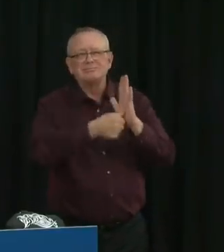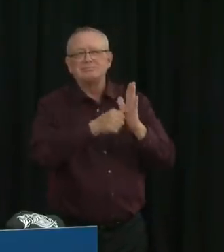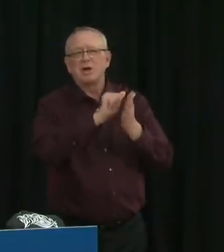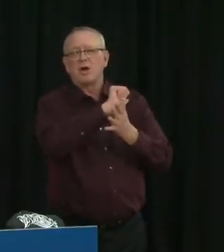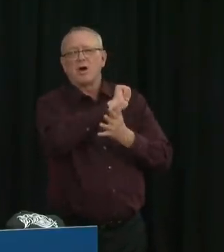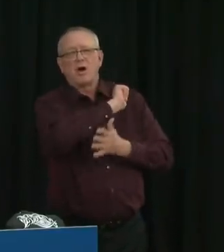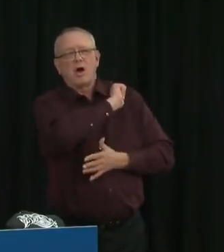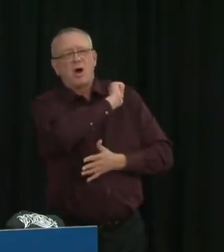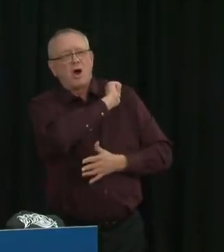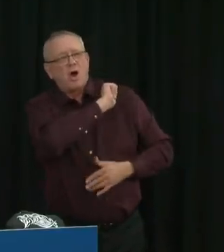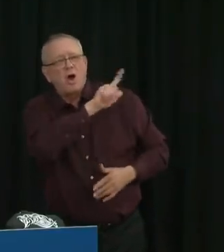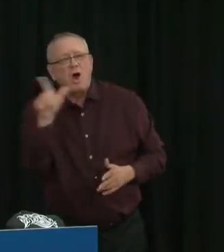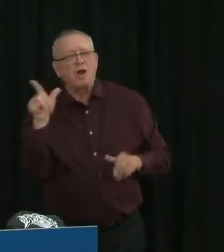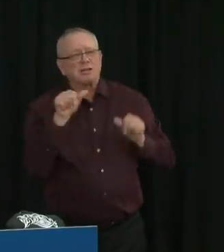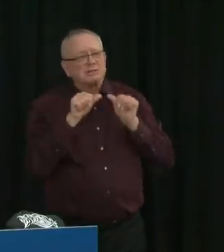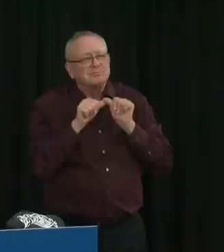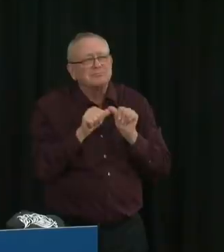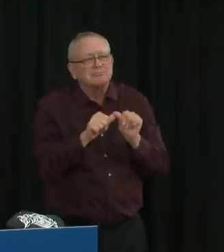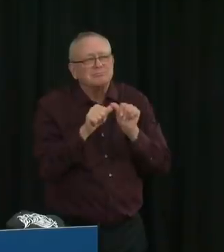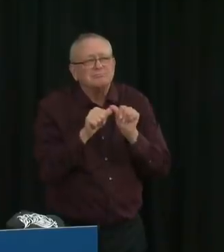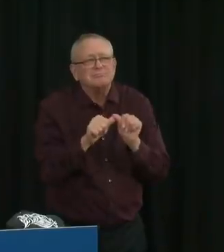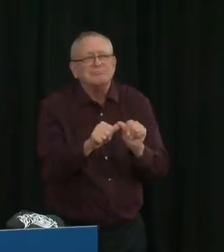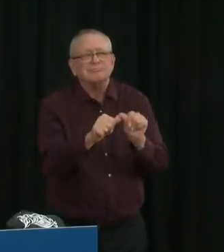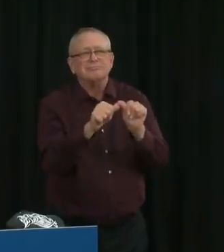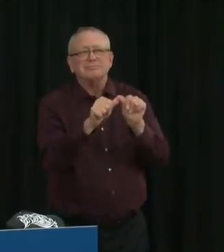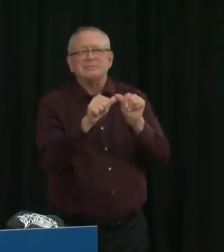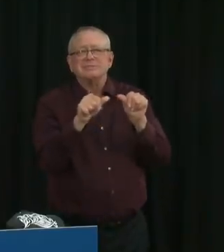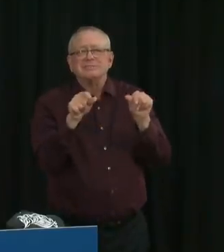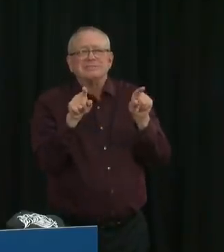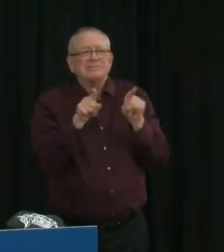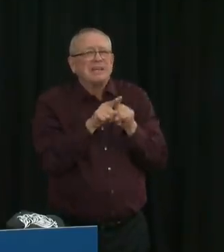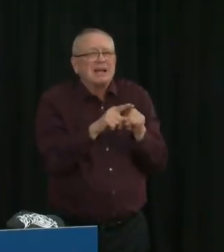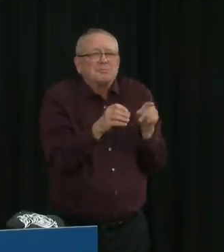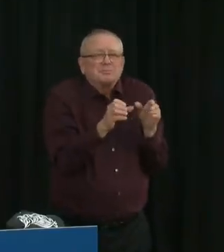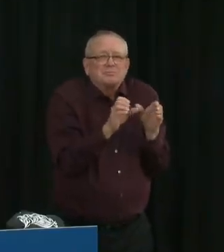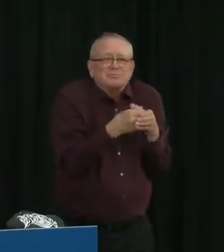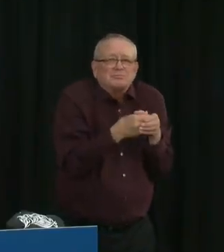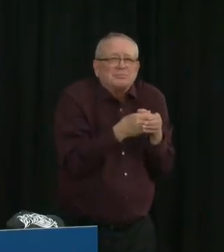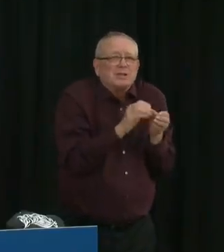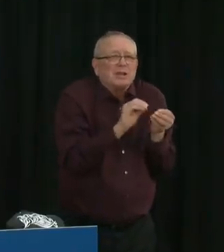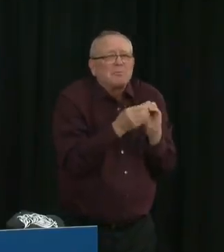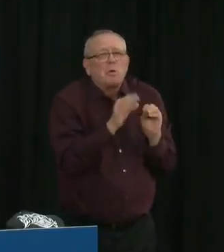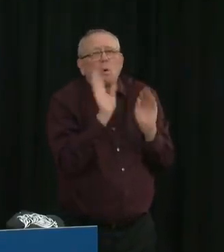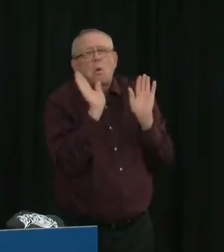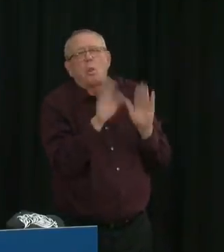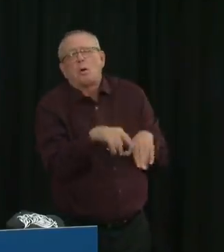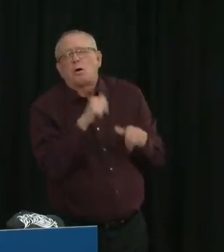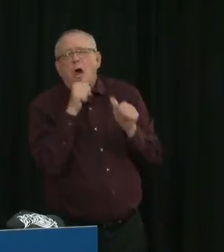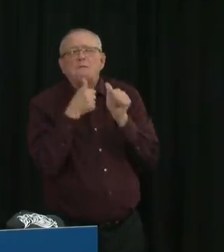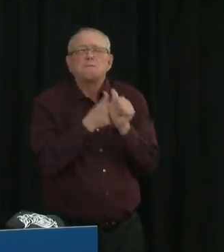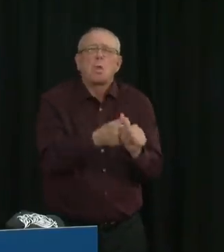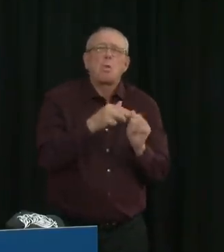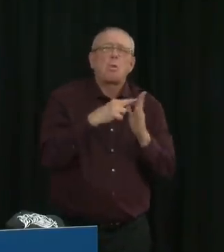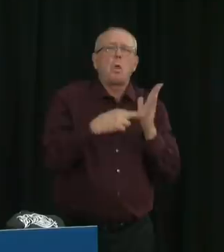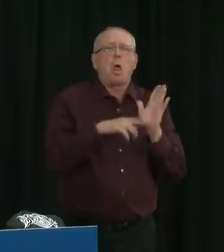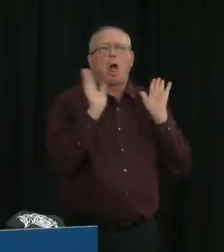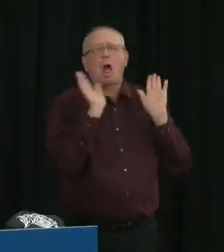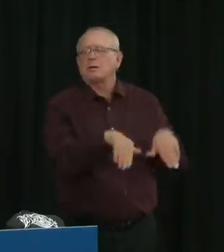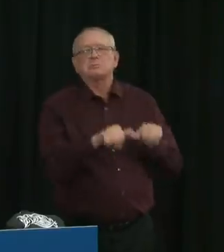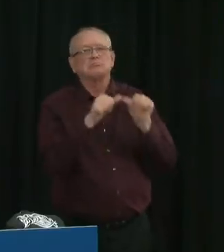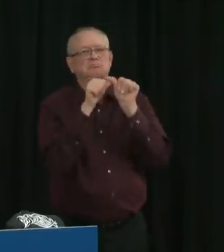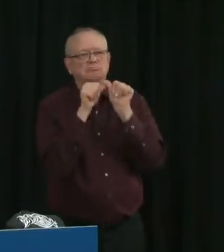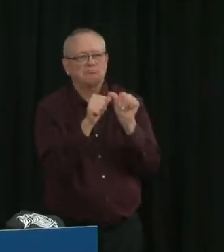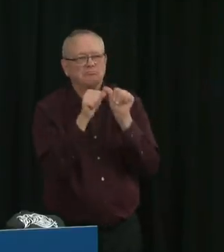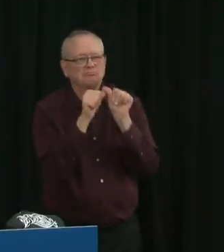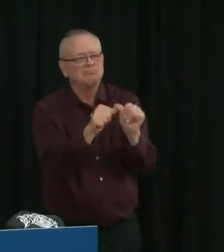are in place even in places like Medicine Hat where current numbers are relatively low. Operator, could you put through our next question,